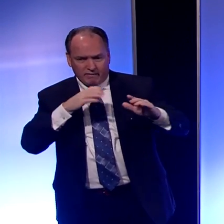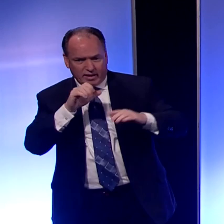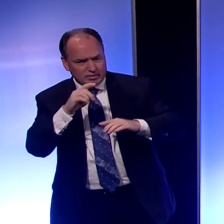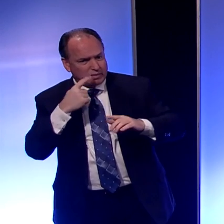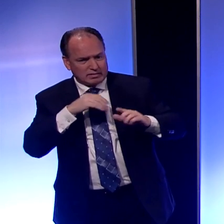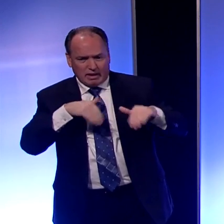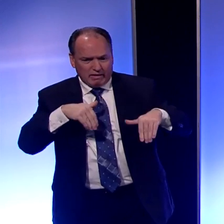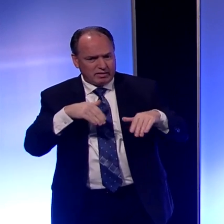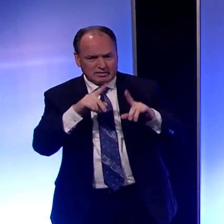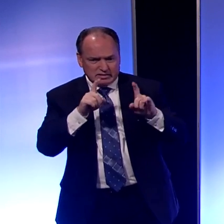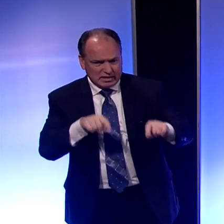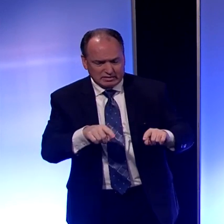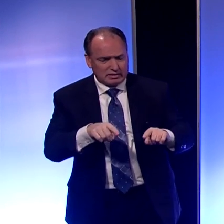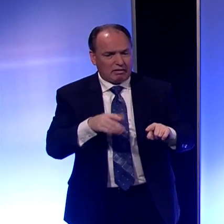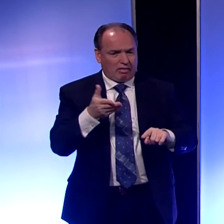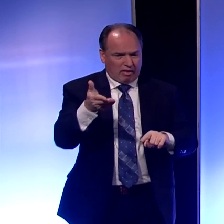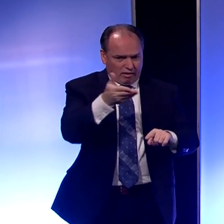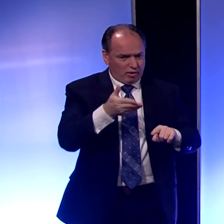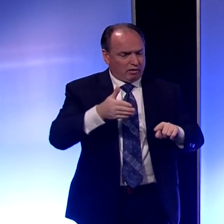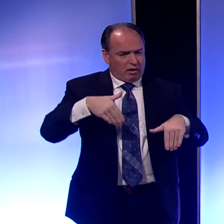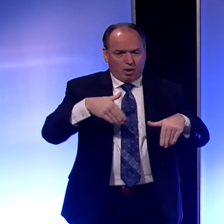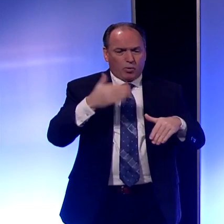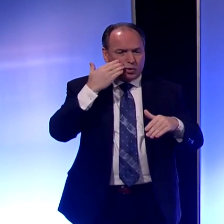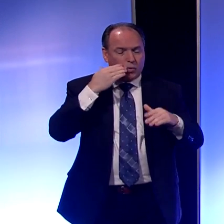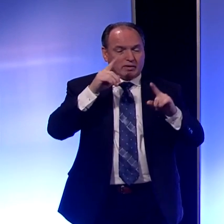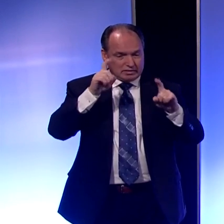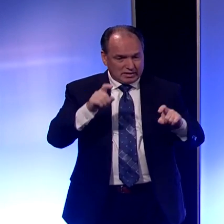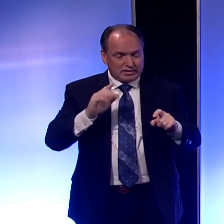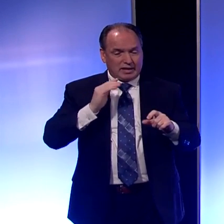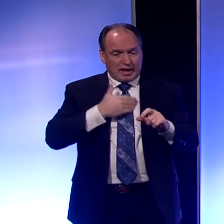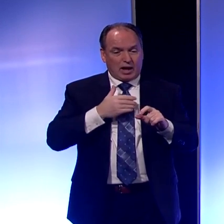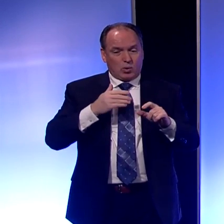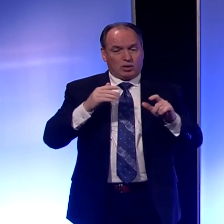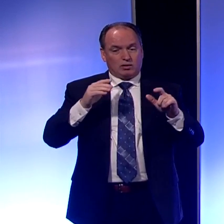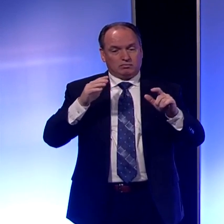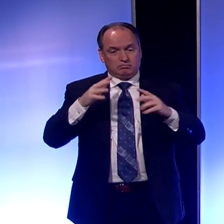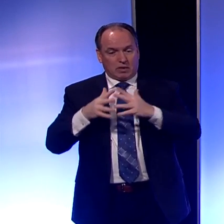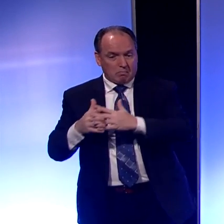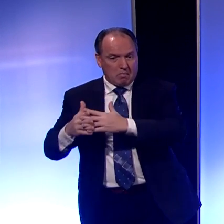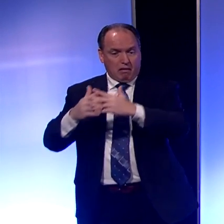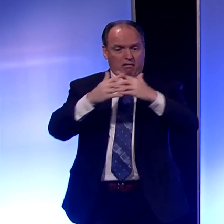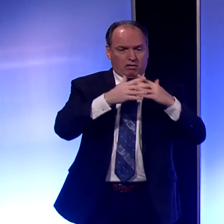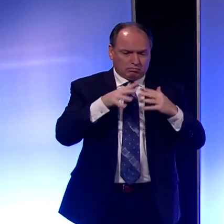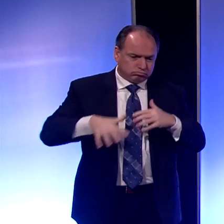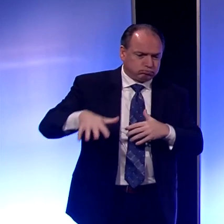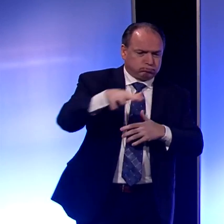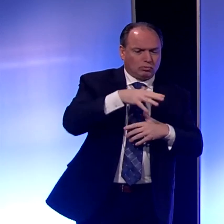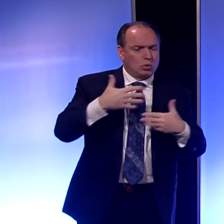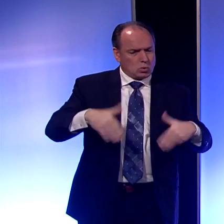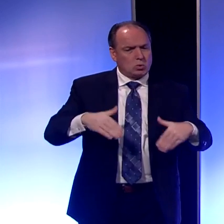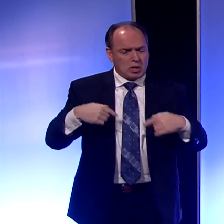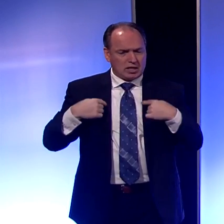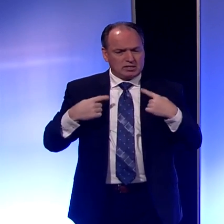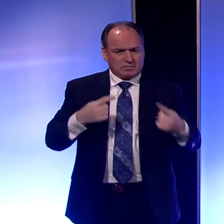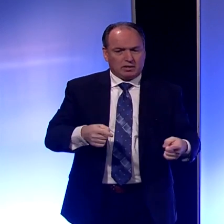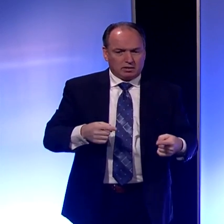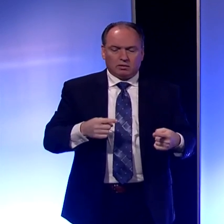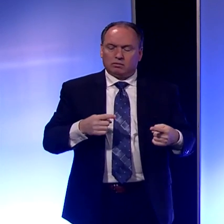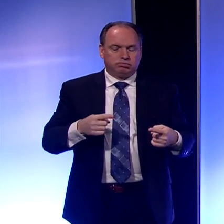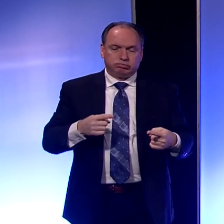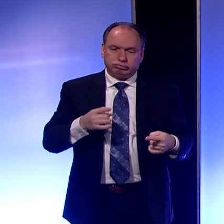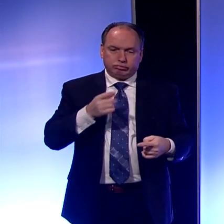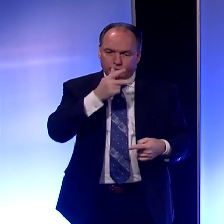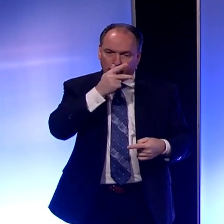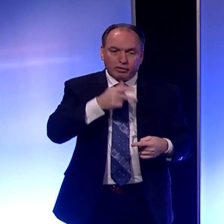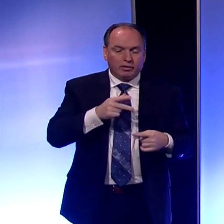to do any testing. We know that the testing in our country as a whole has really been abysmal compared